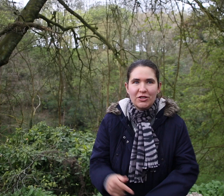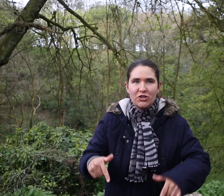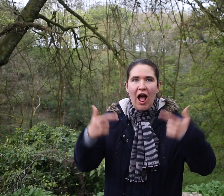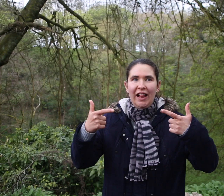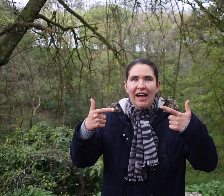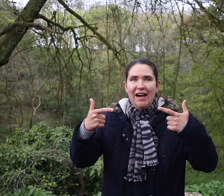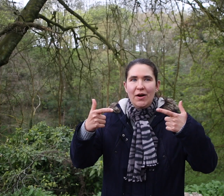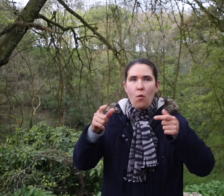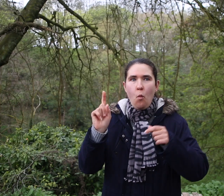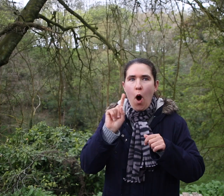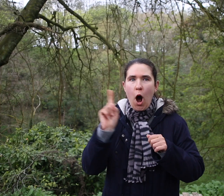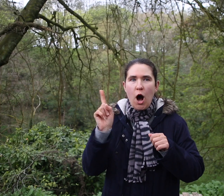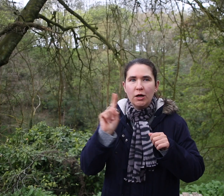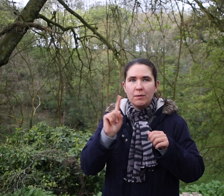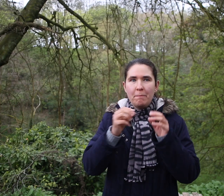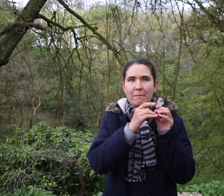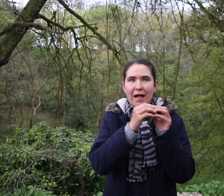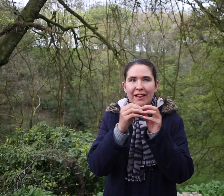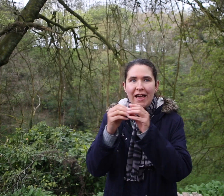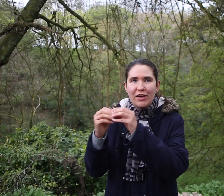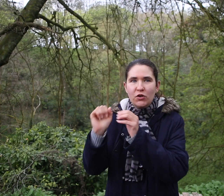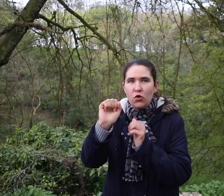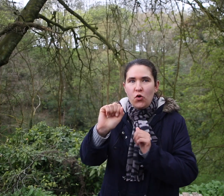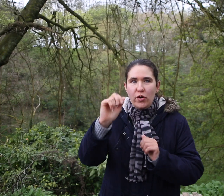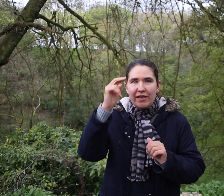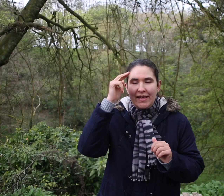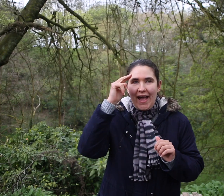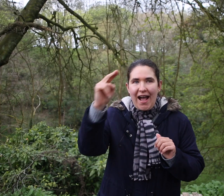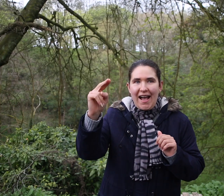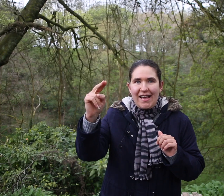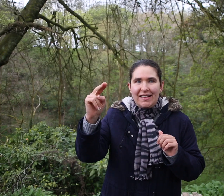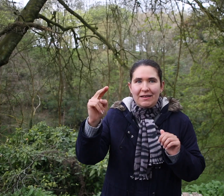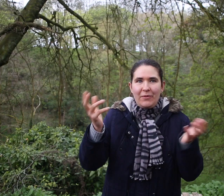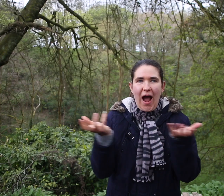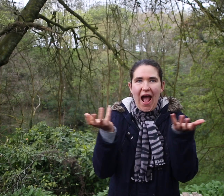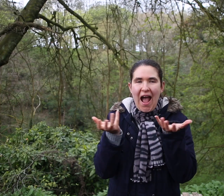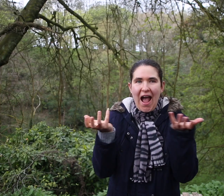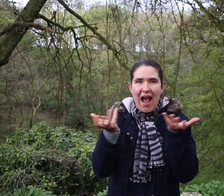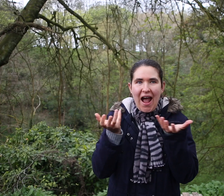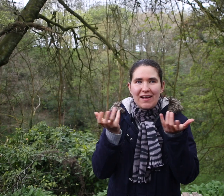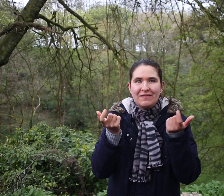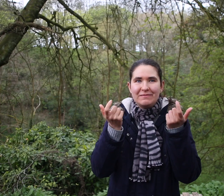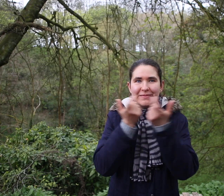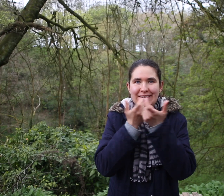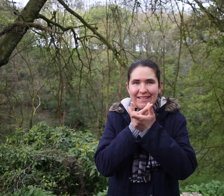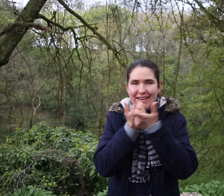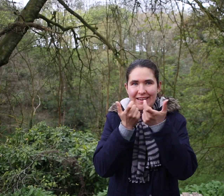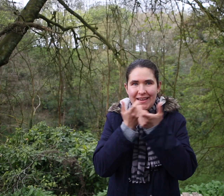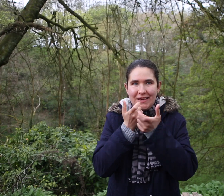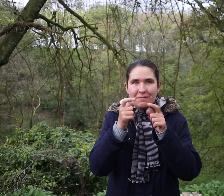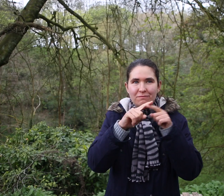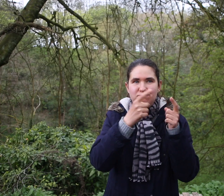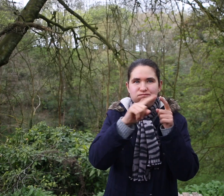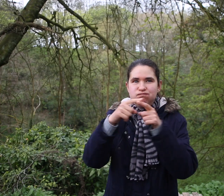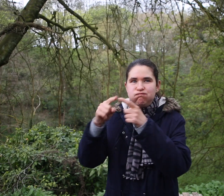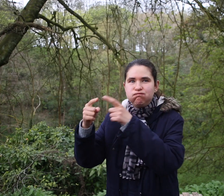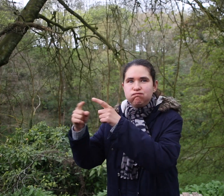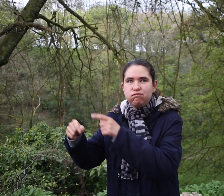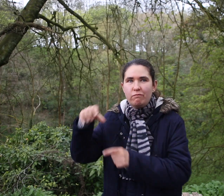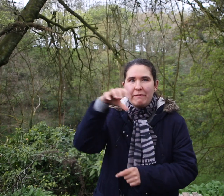We challenge you to fingerspell your name in the most funny or unique or different